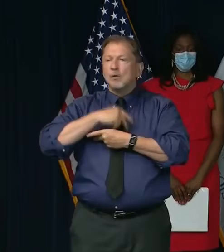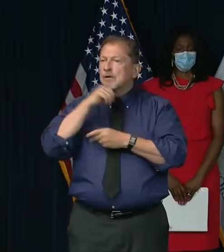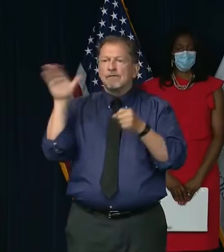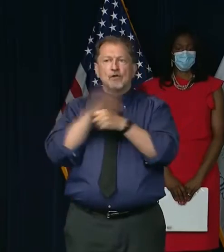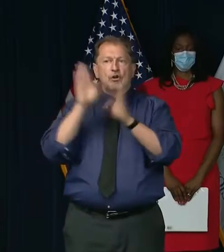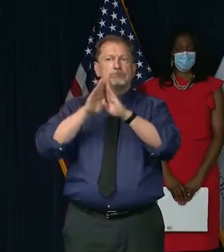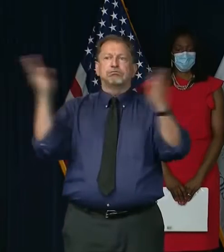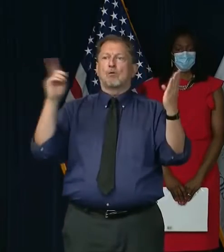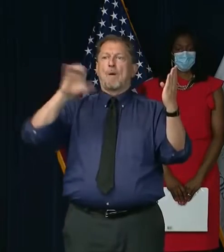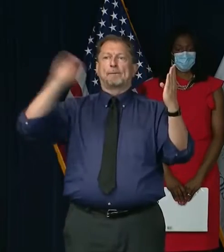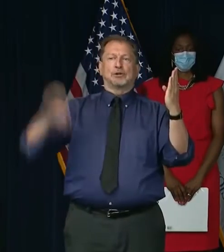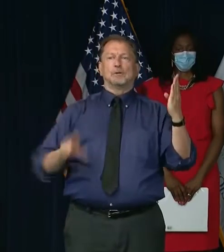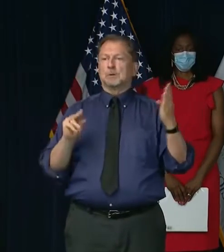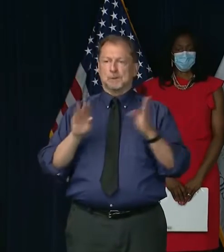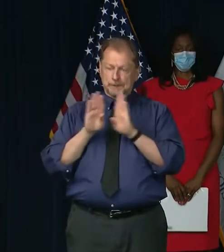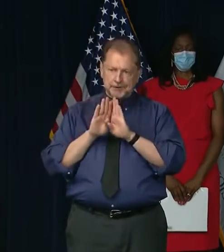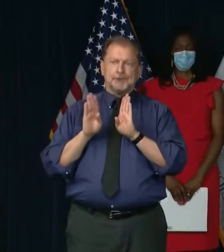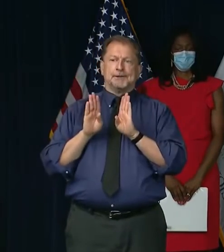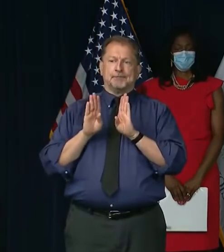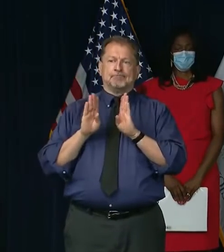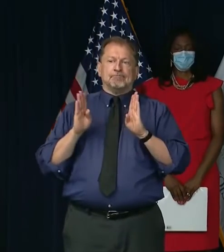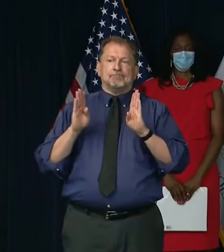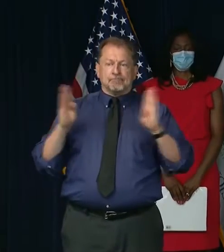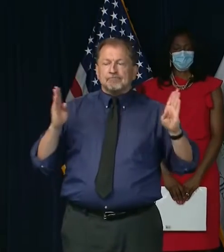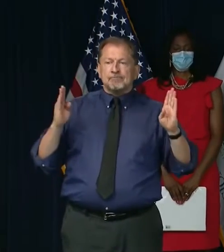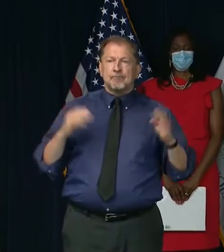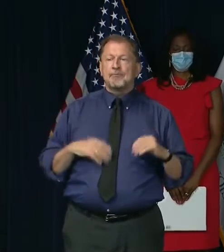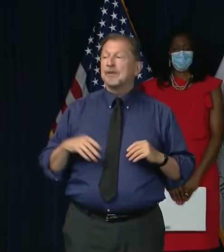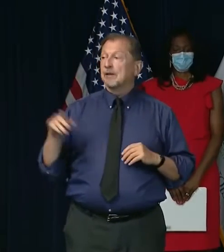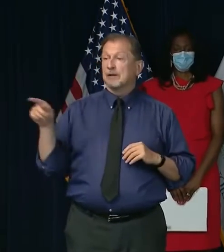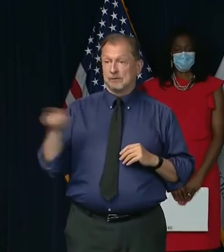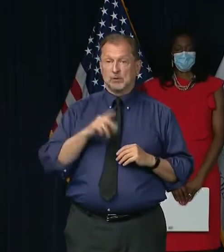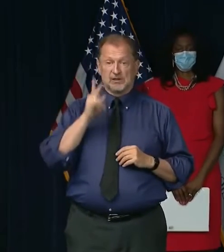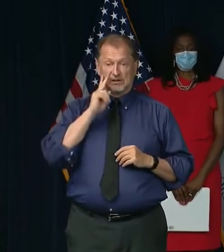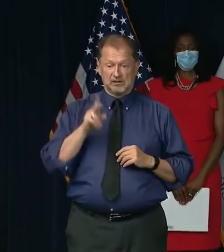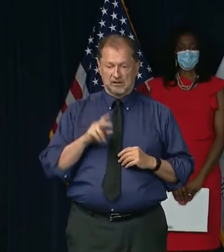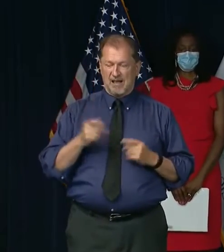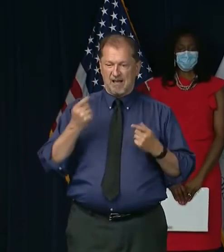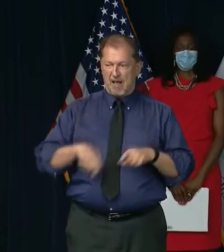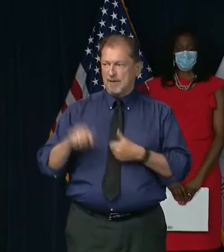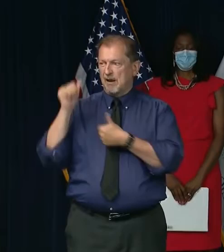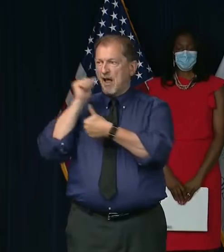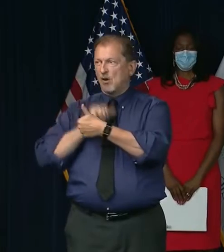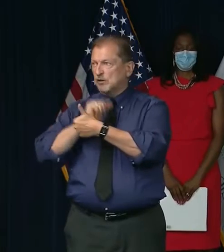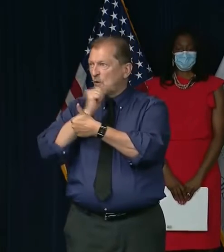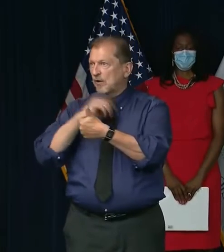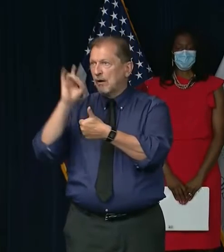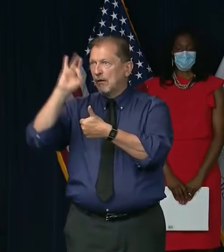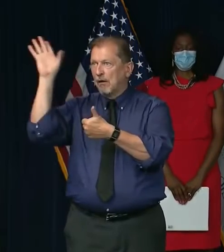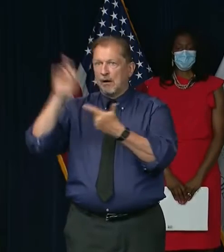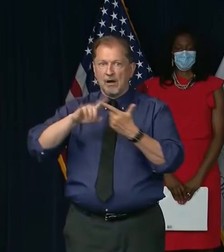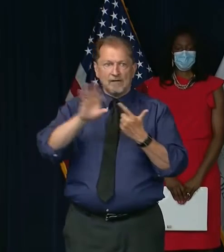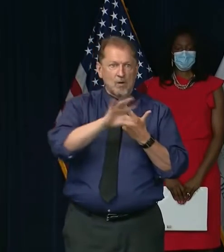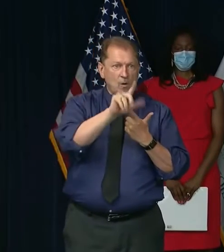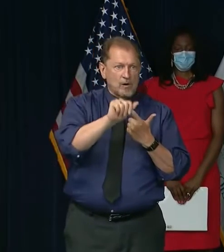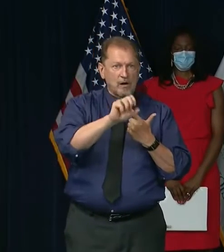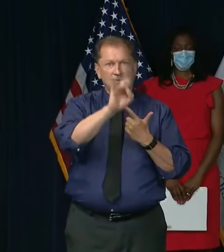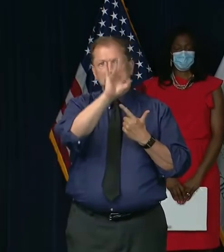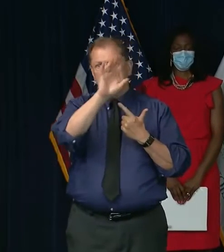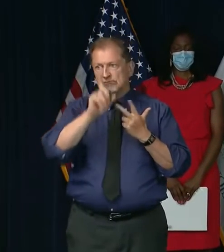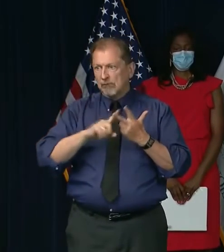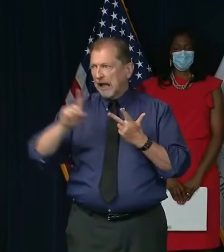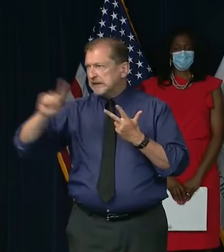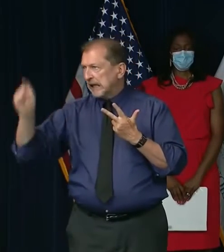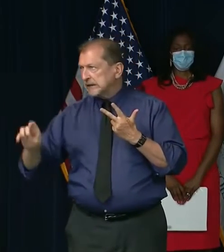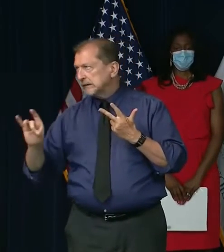So, you know, yes, of course. mean, there's no – you can't turn on the television and see what's happening in Arizona, Florida, Texas, South Carolina, et cetera, and